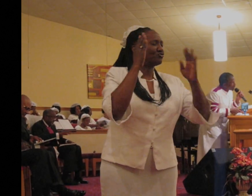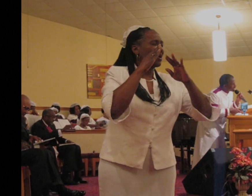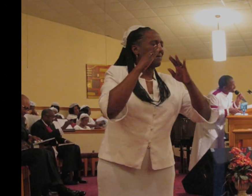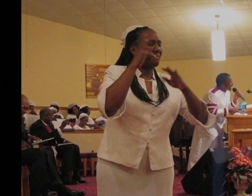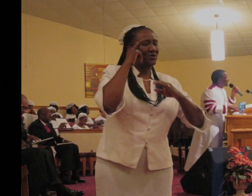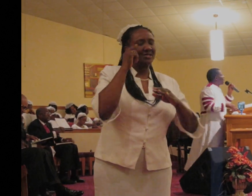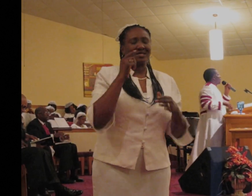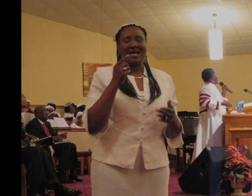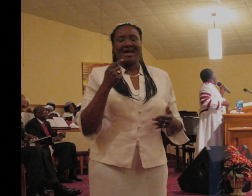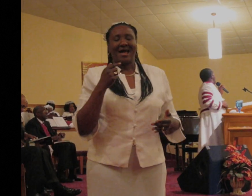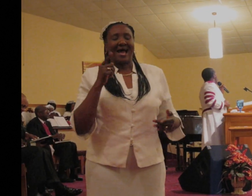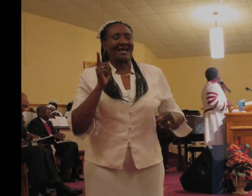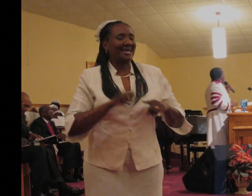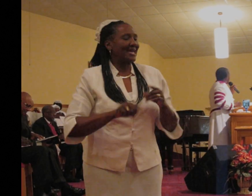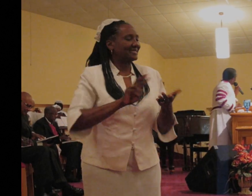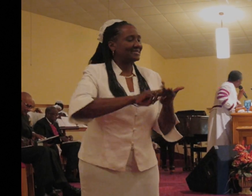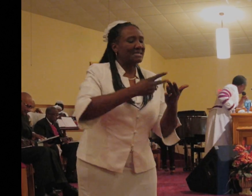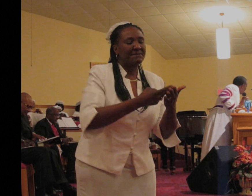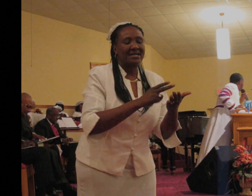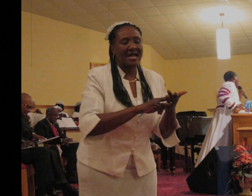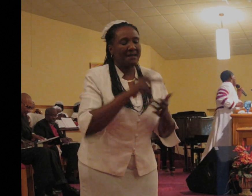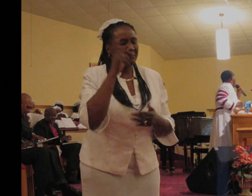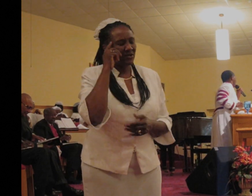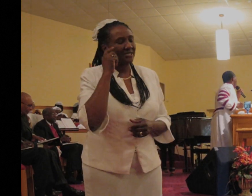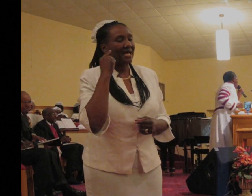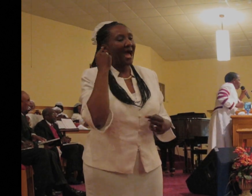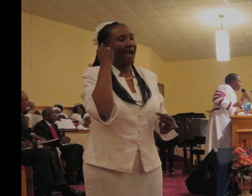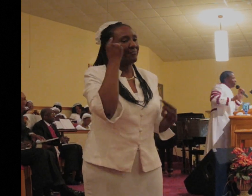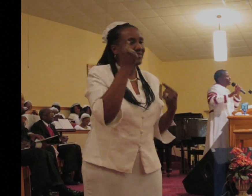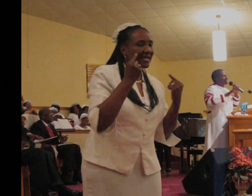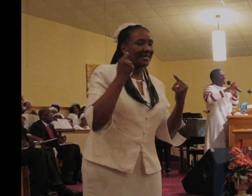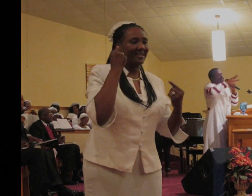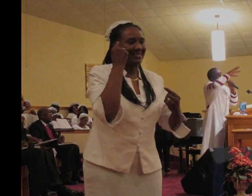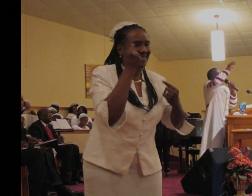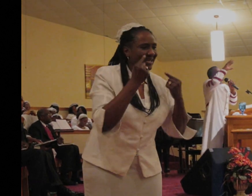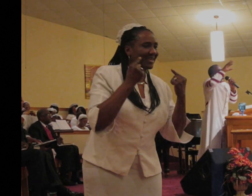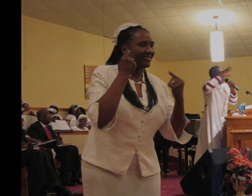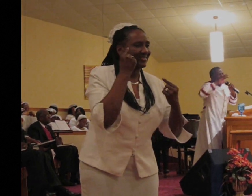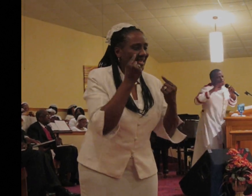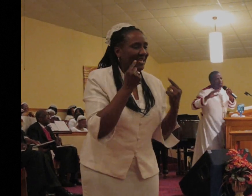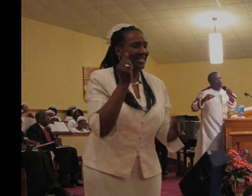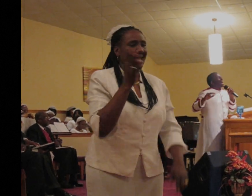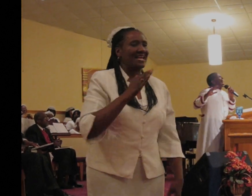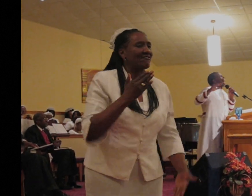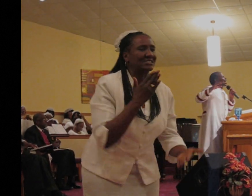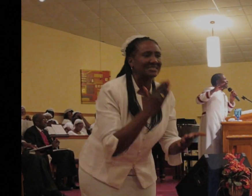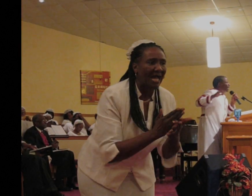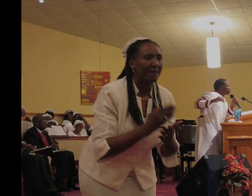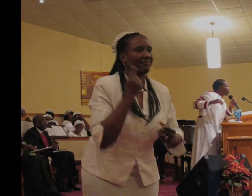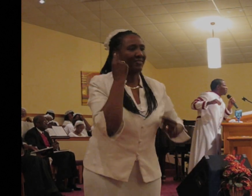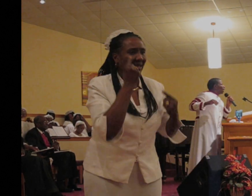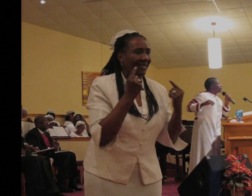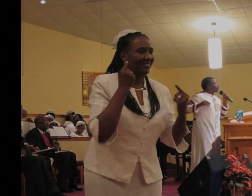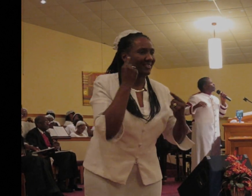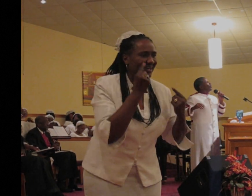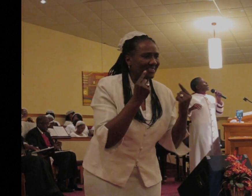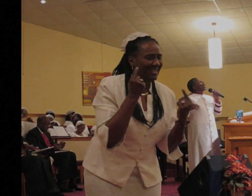at night because we think too much. Some of us are struggling with trial and tribulation because